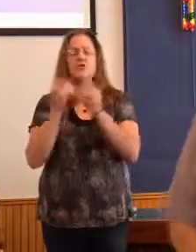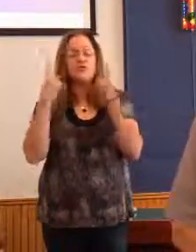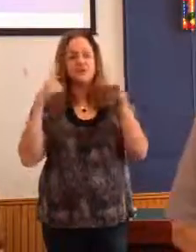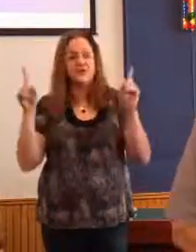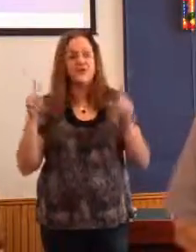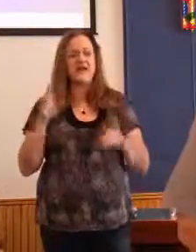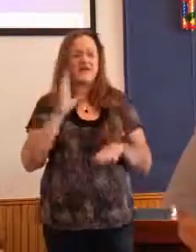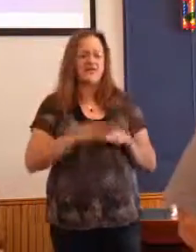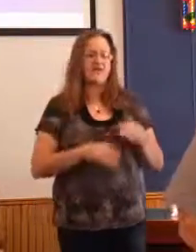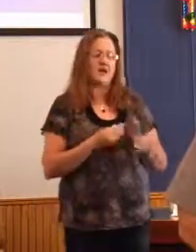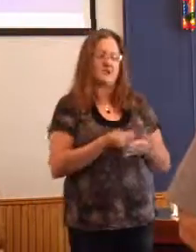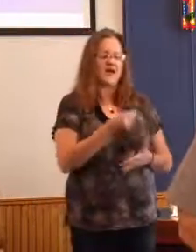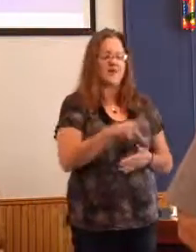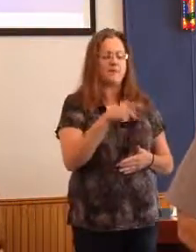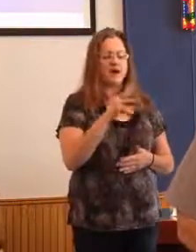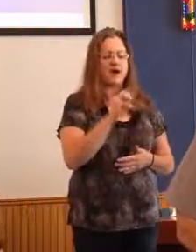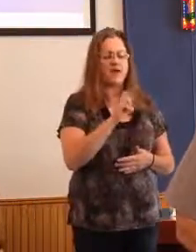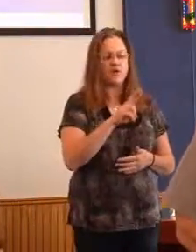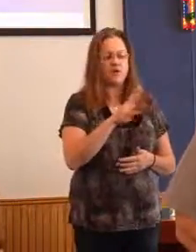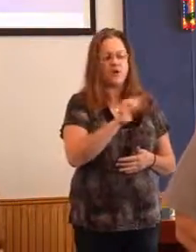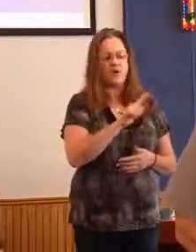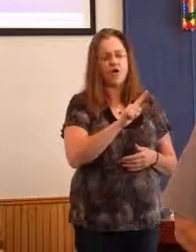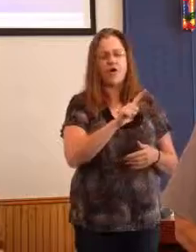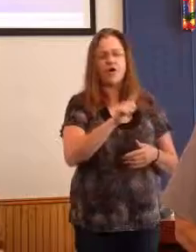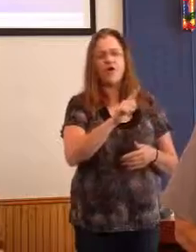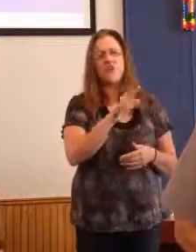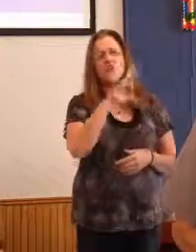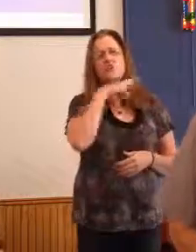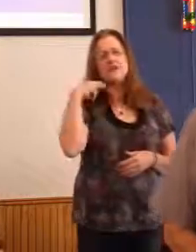buying a power ball. Amen? Amen?